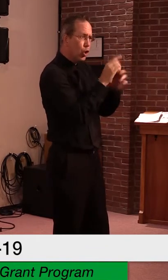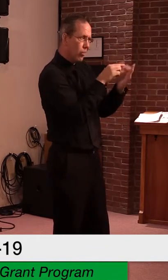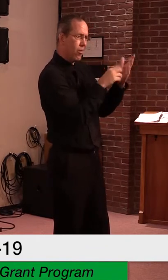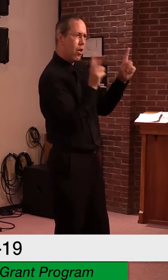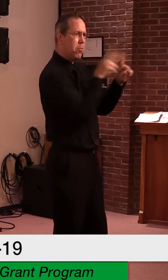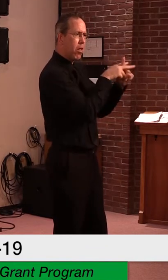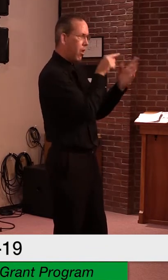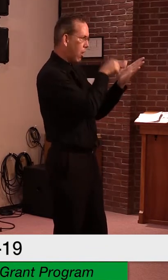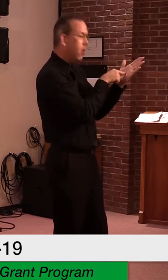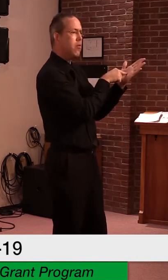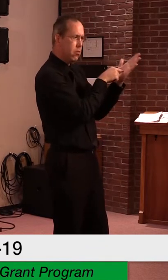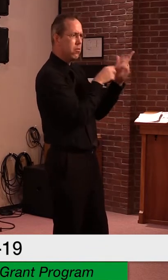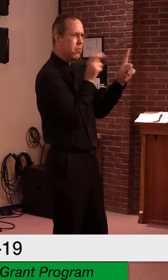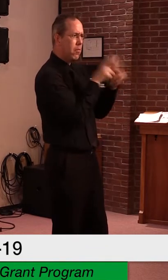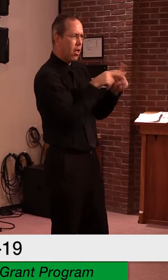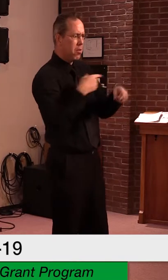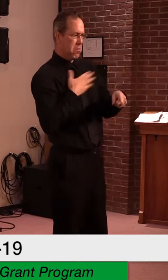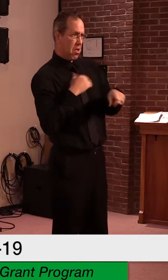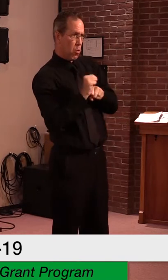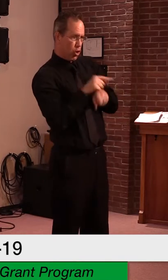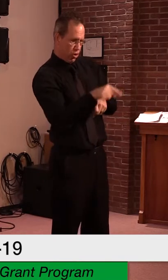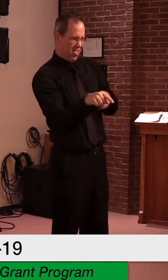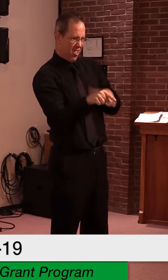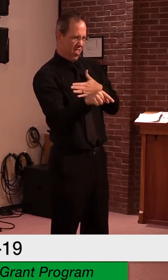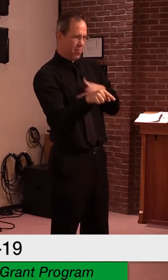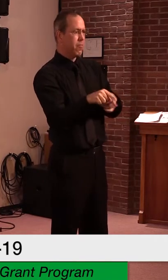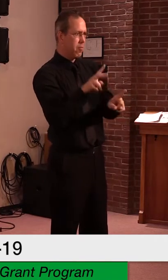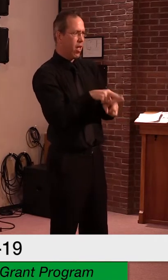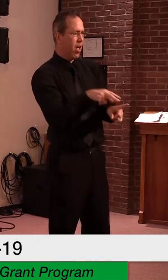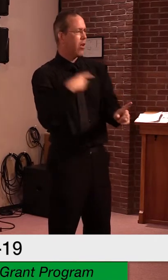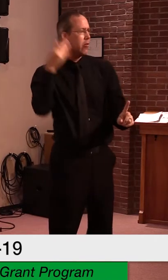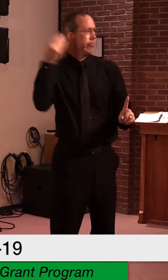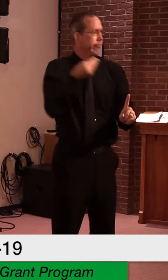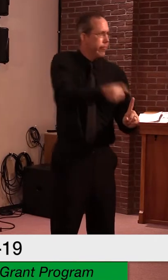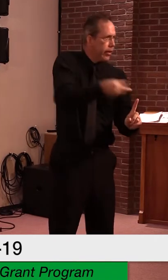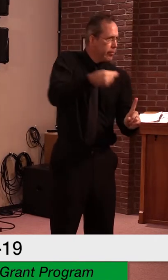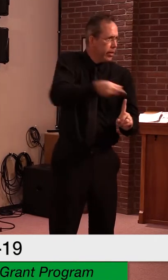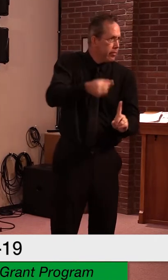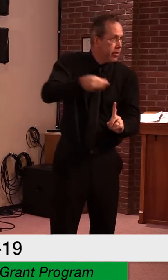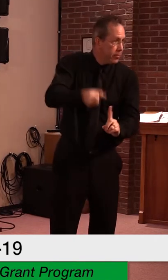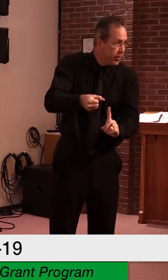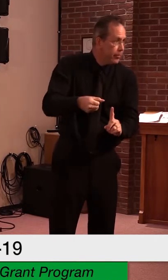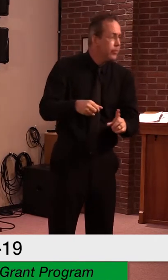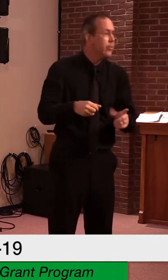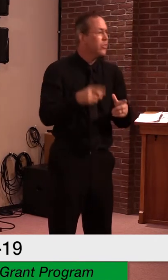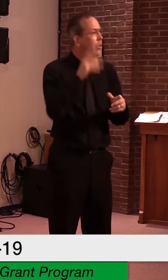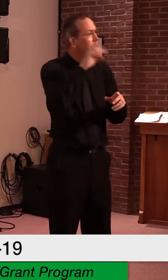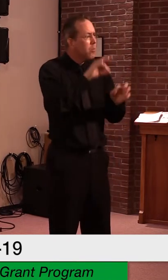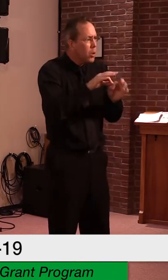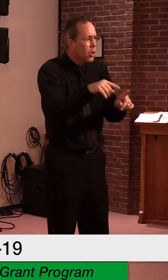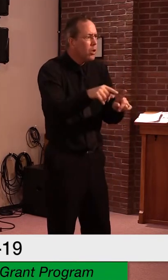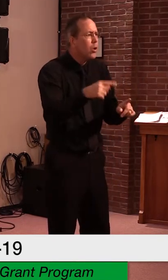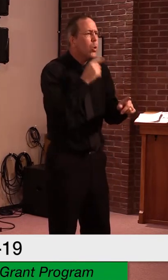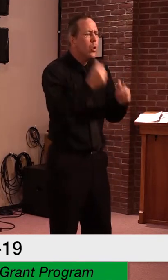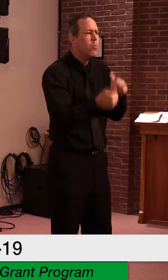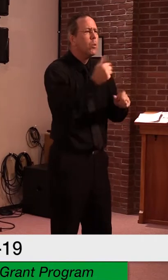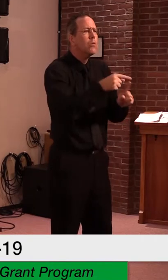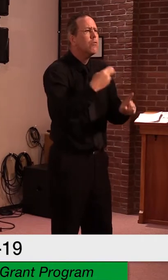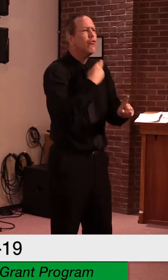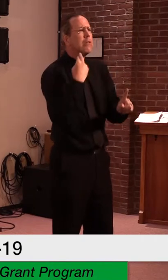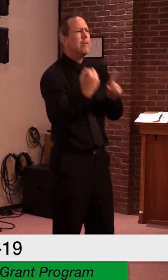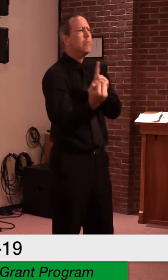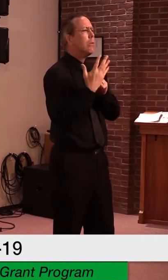must have been working in a job with an elevated risk of exposure during COVID-19 during